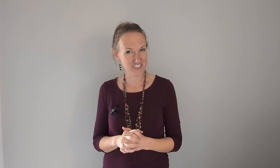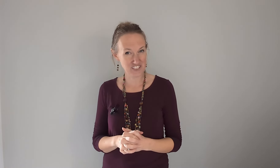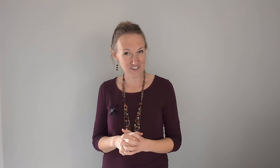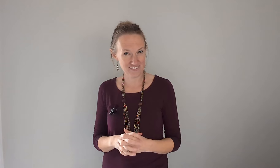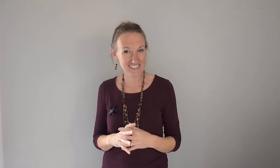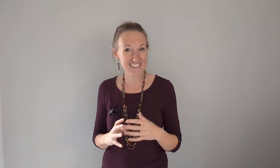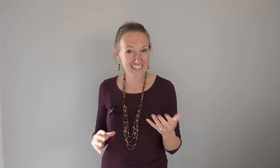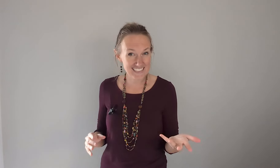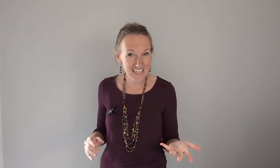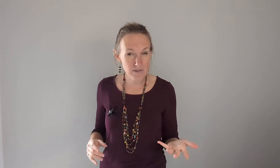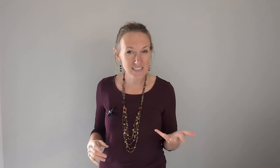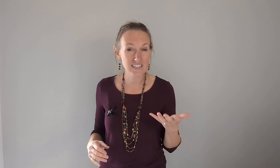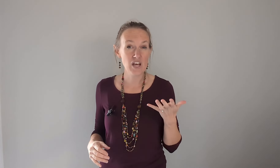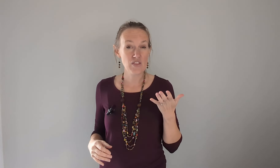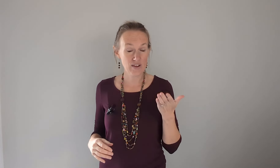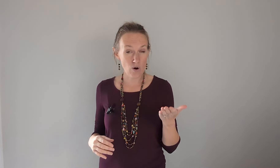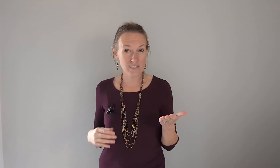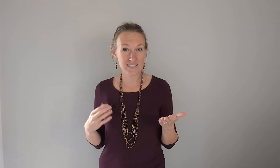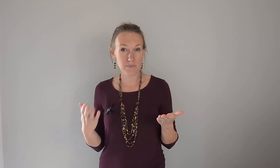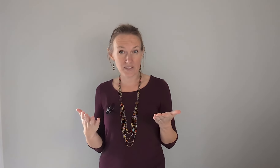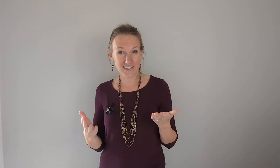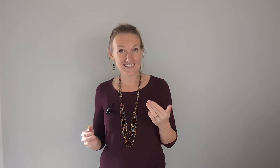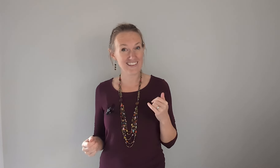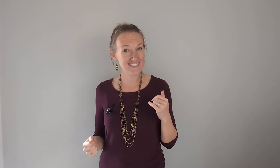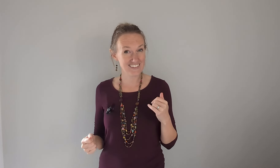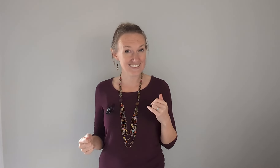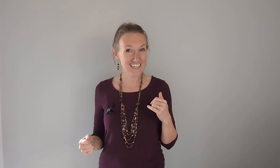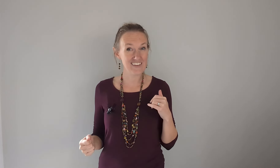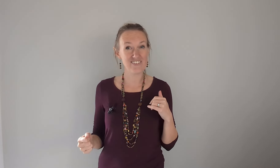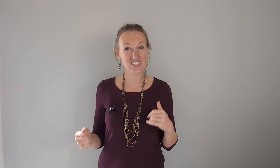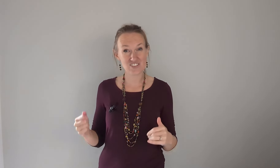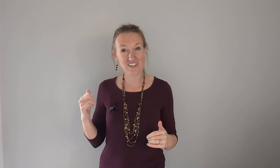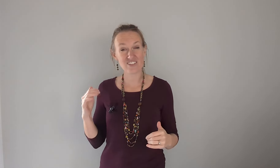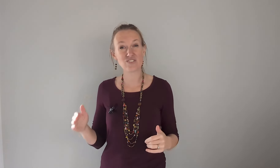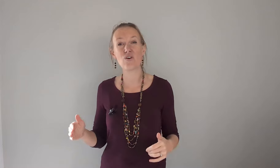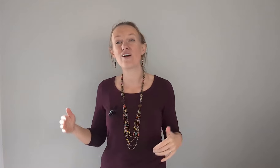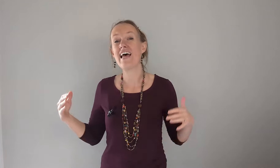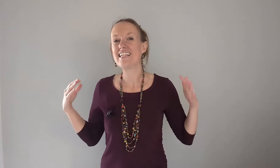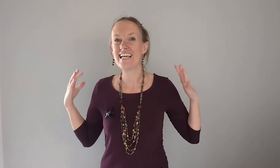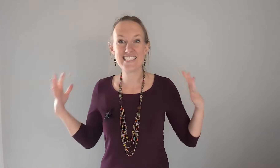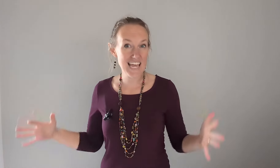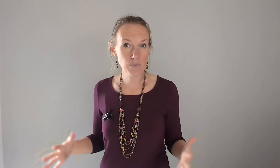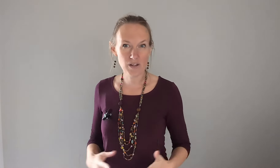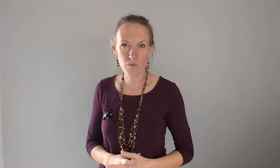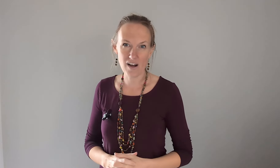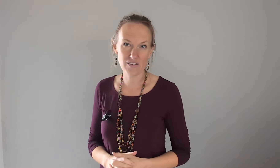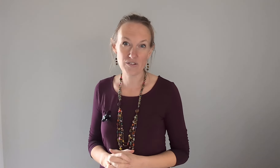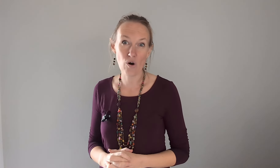verse two the second day we did the chorus and the bridge the third day verse three and verse four today we're going to walk through the